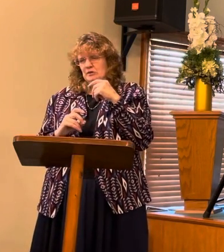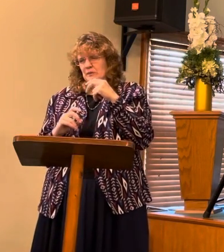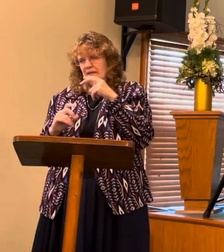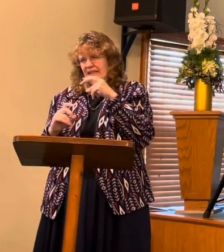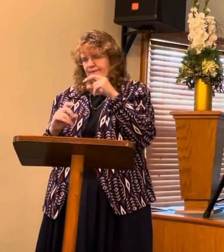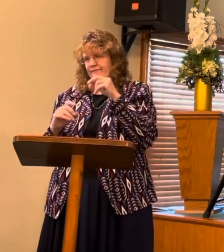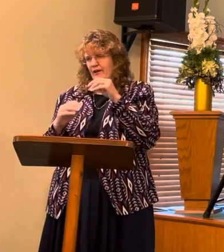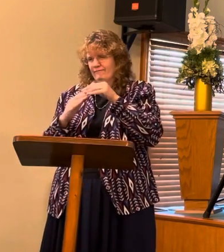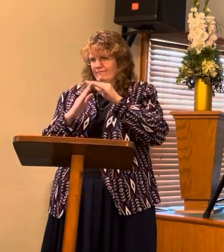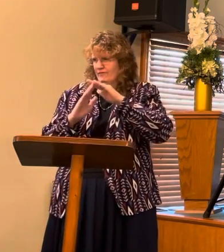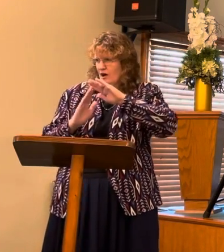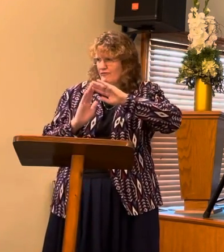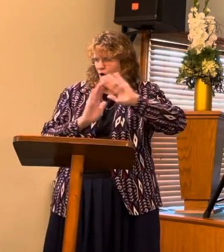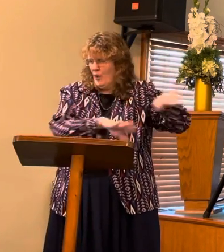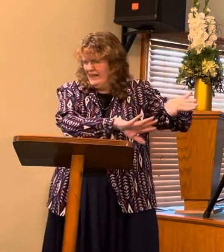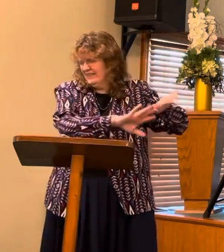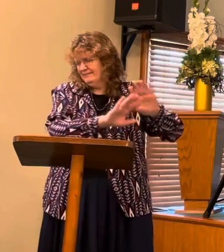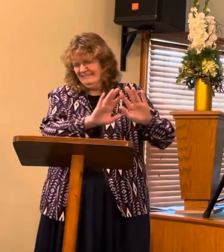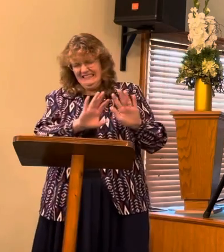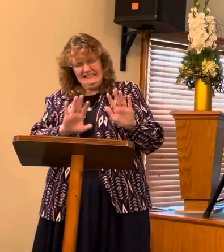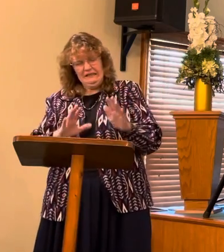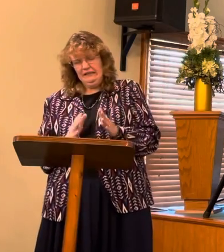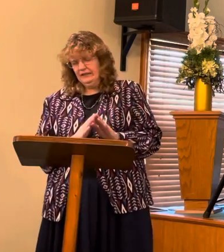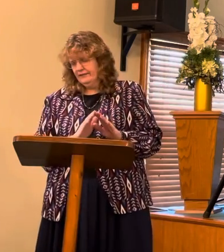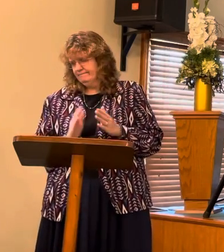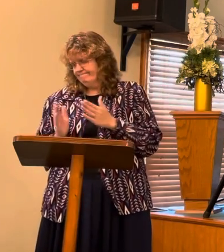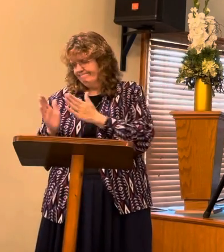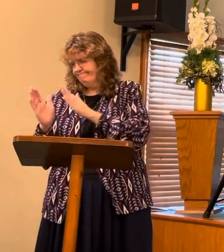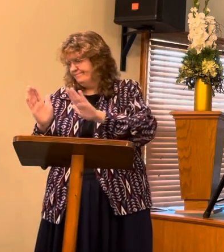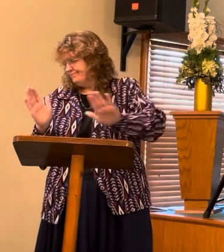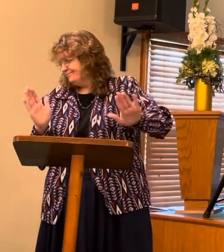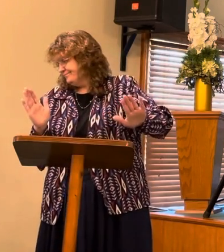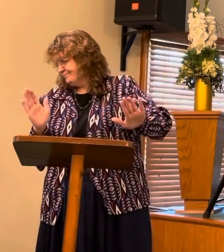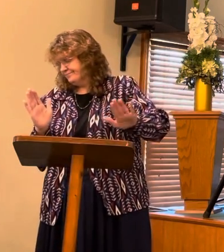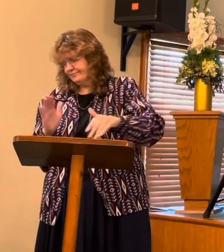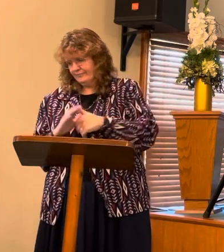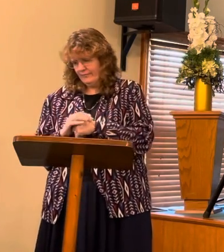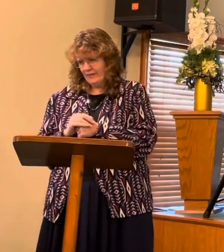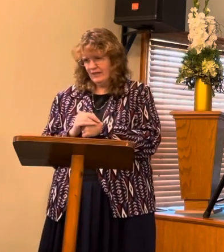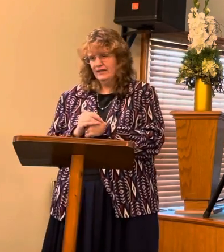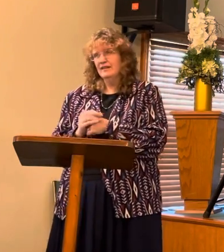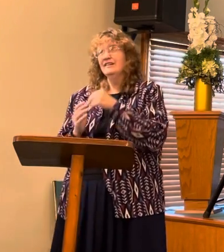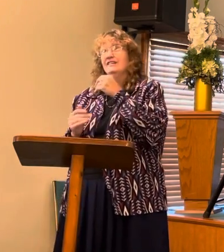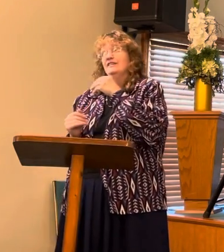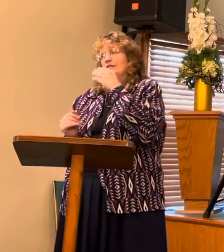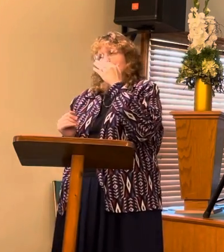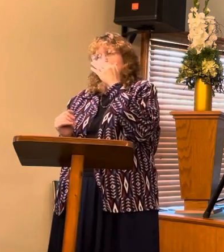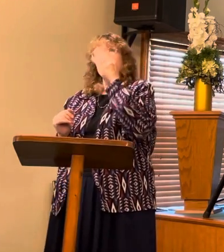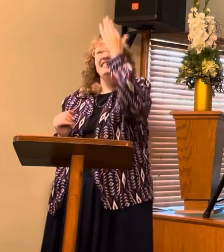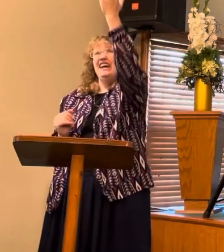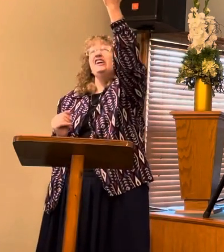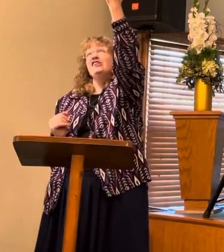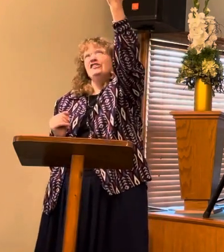but there we'll be free from all